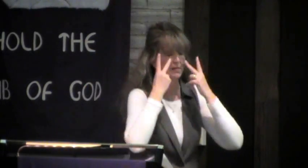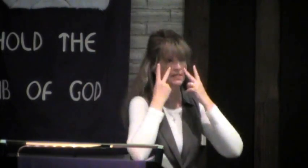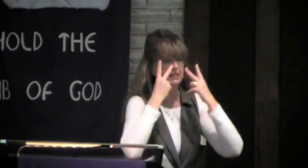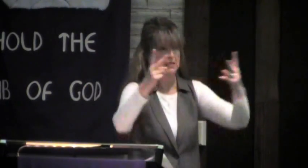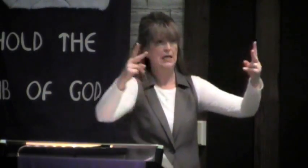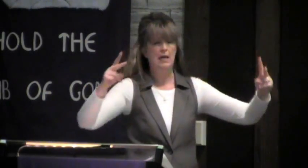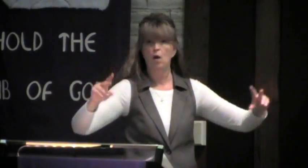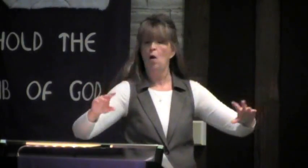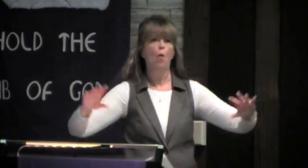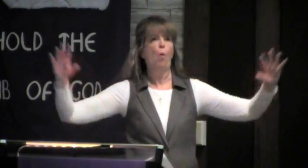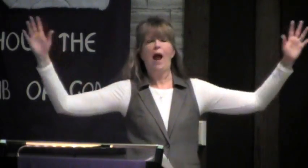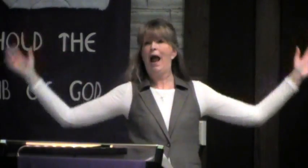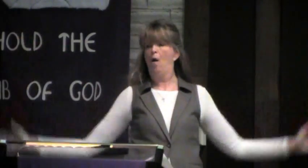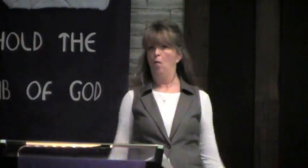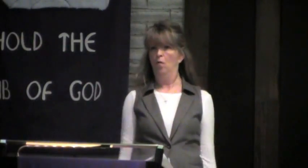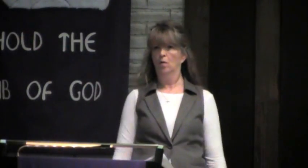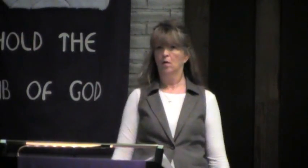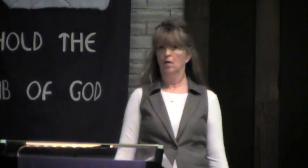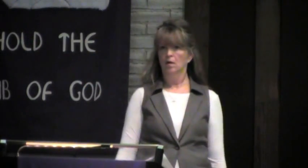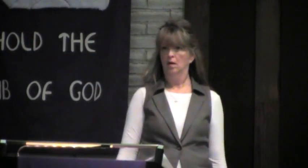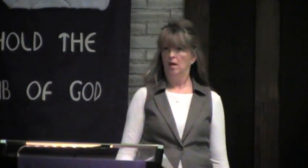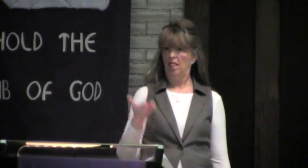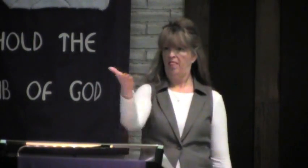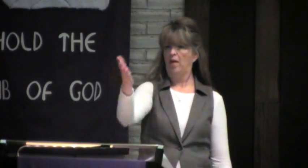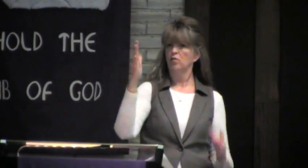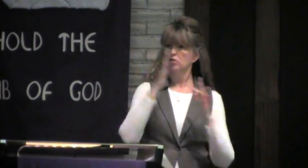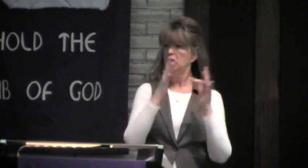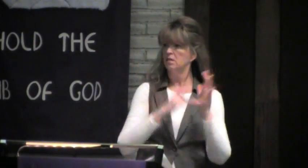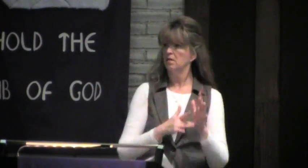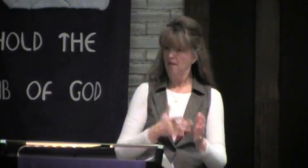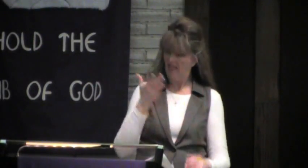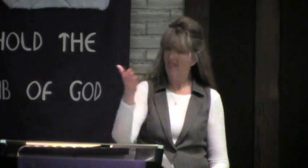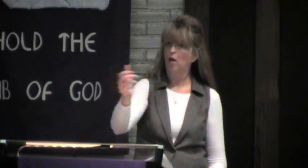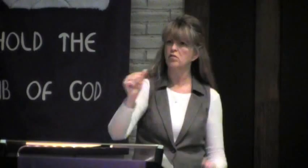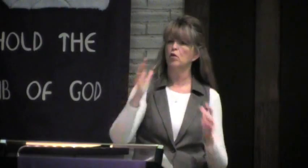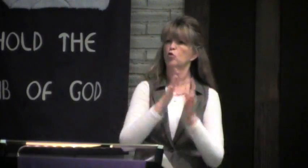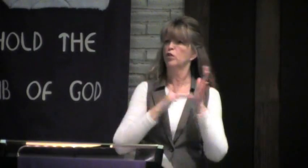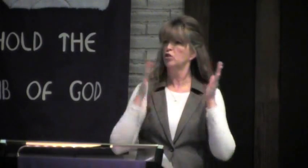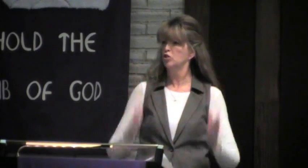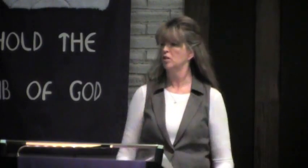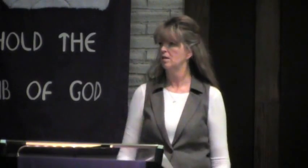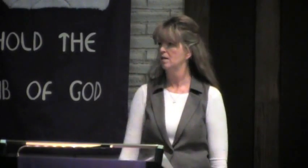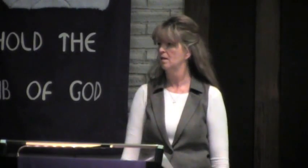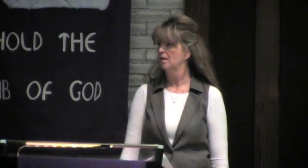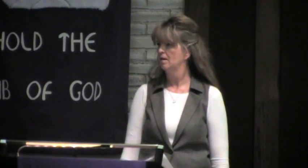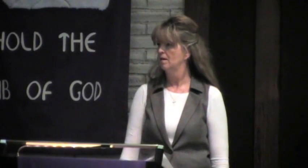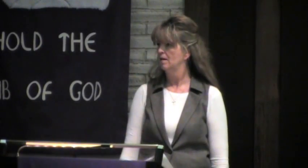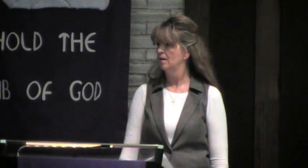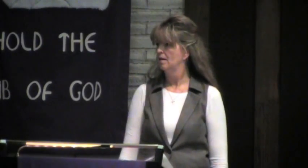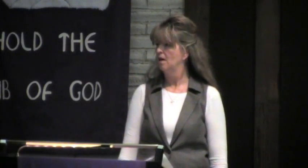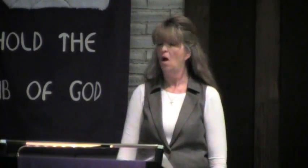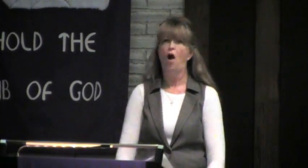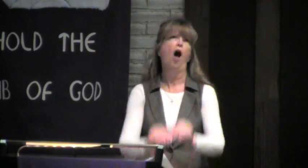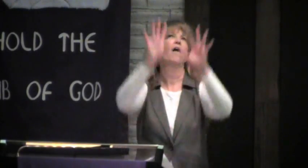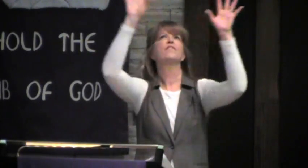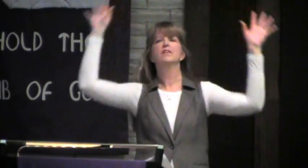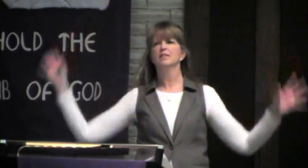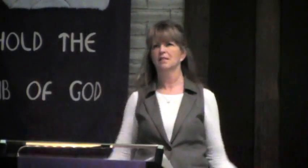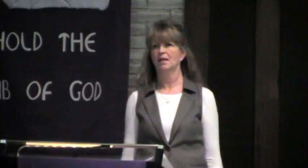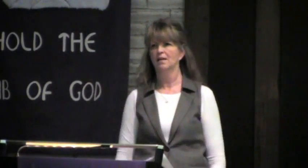work through you so that people can see. Jesus is there. This person is a Christian.